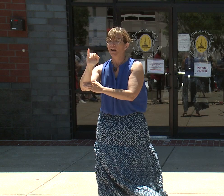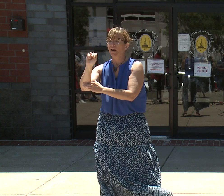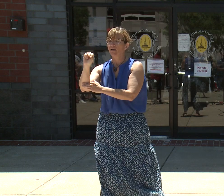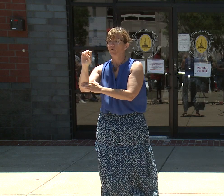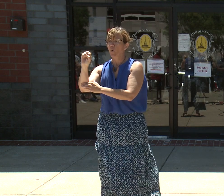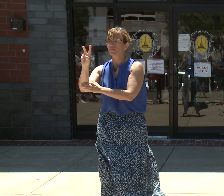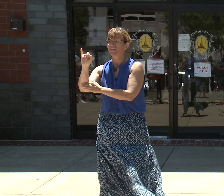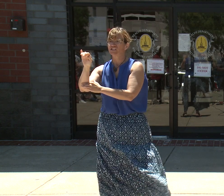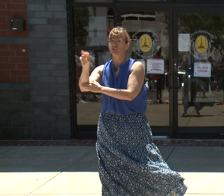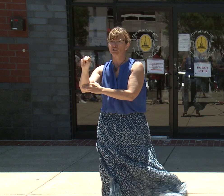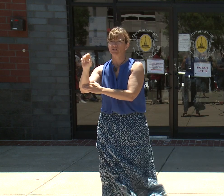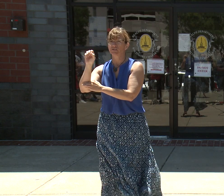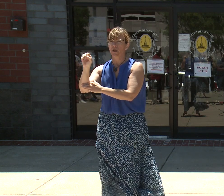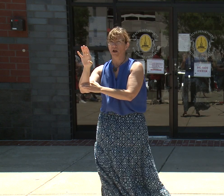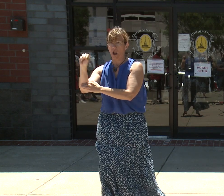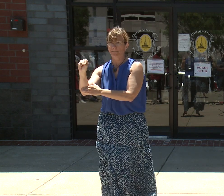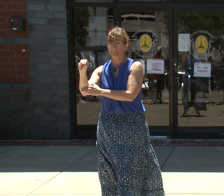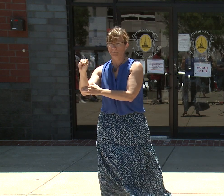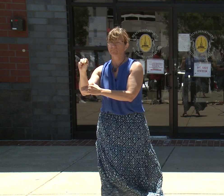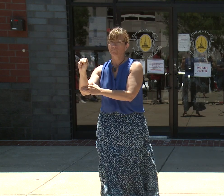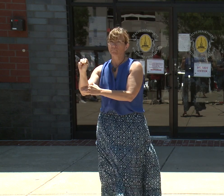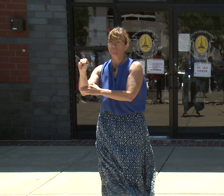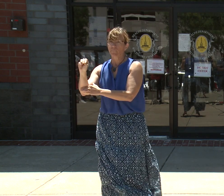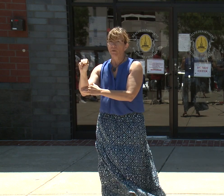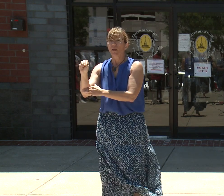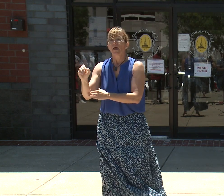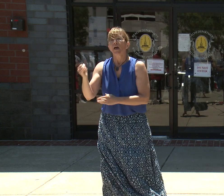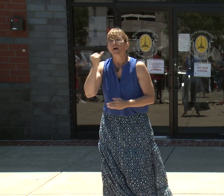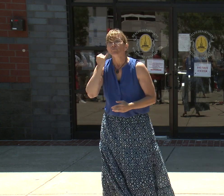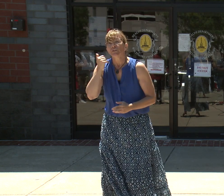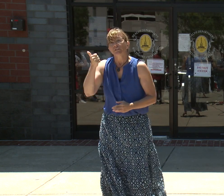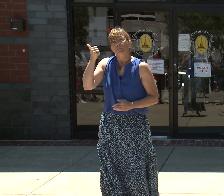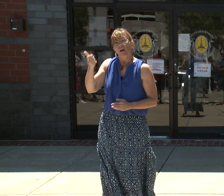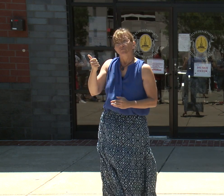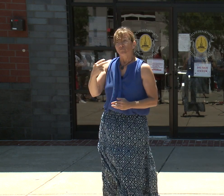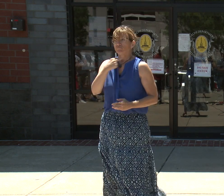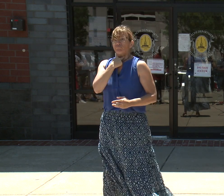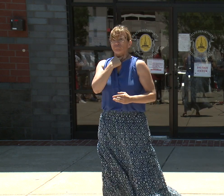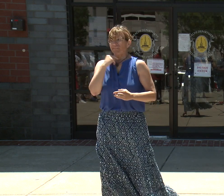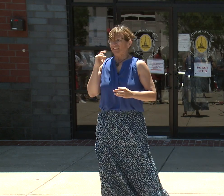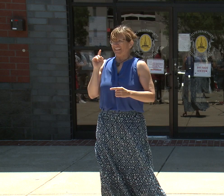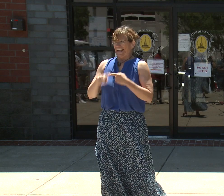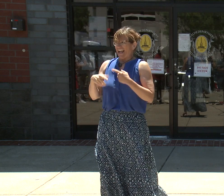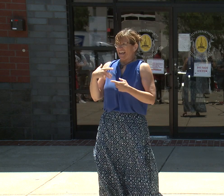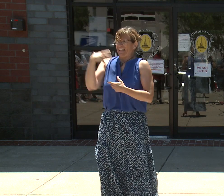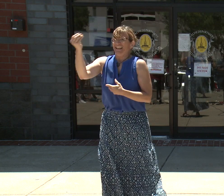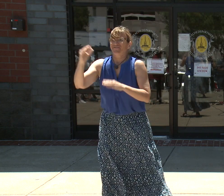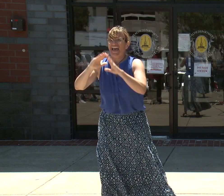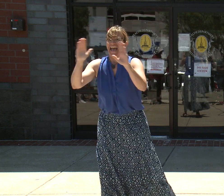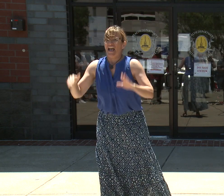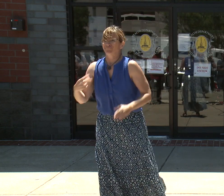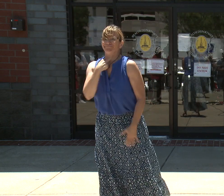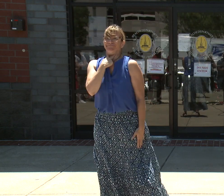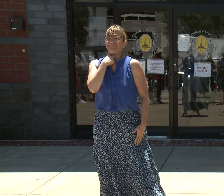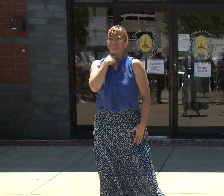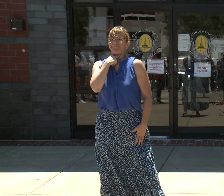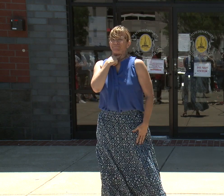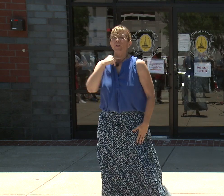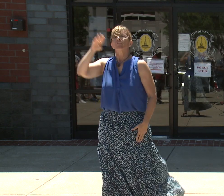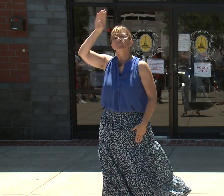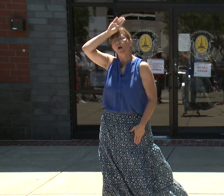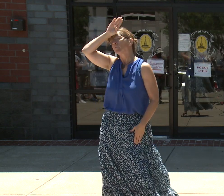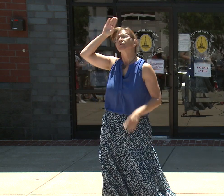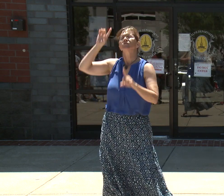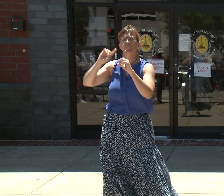city residents who are homebound, the health department continues working with the fire department and a growing number of clinical partners to provide the vaccine to